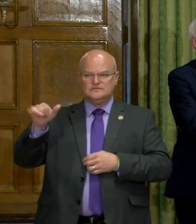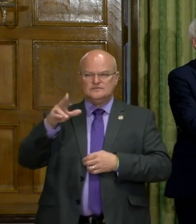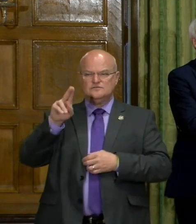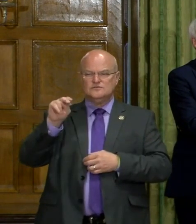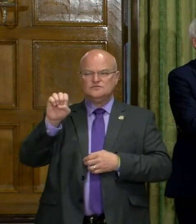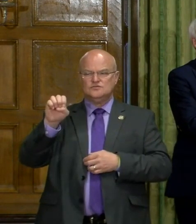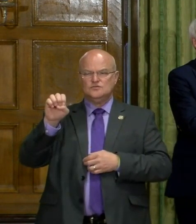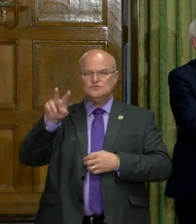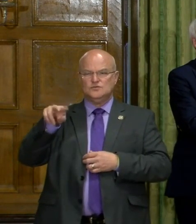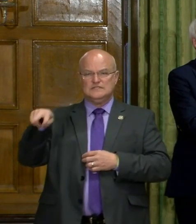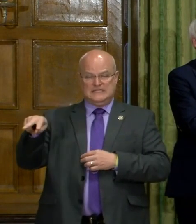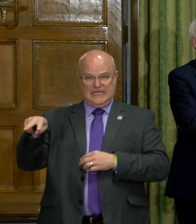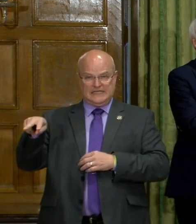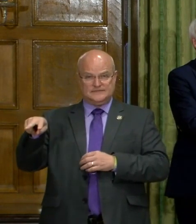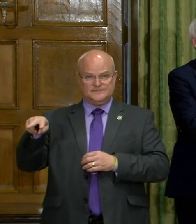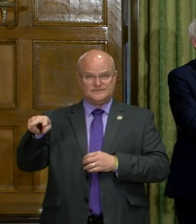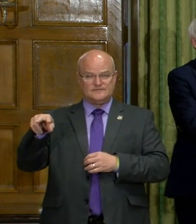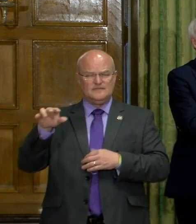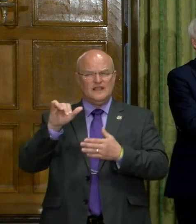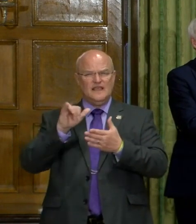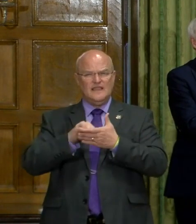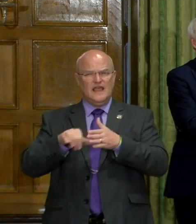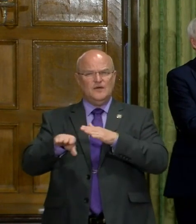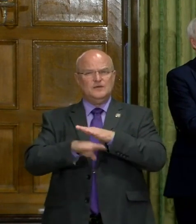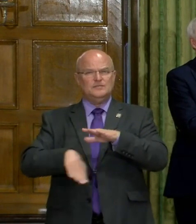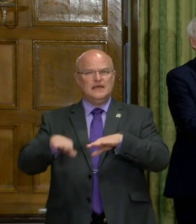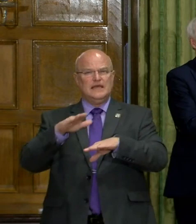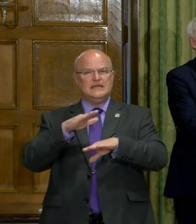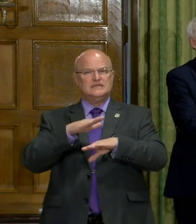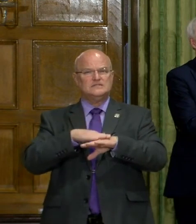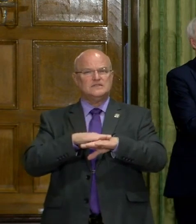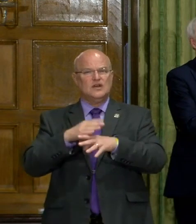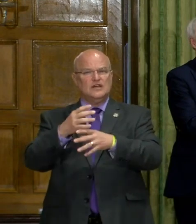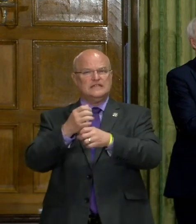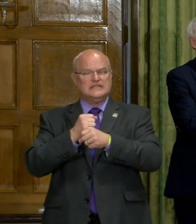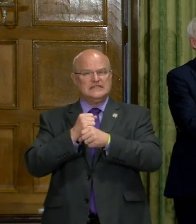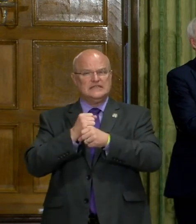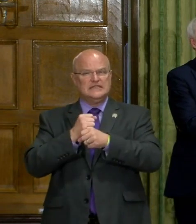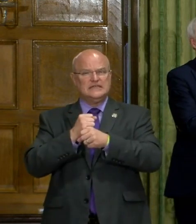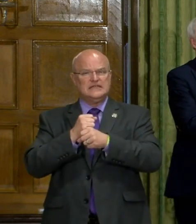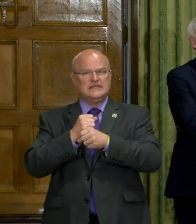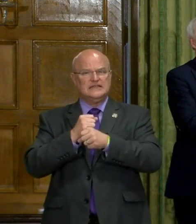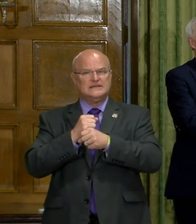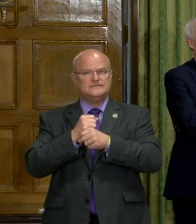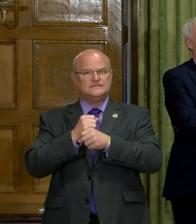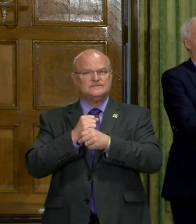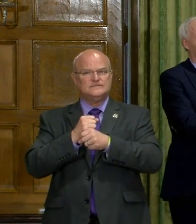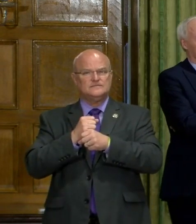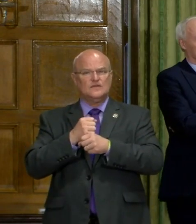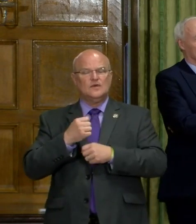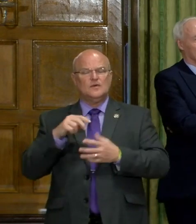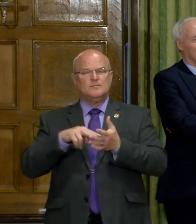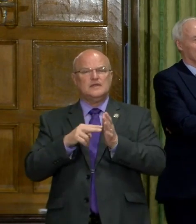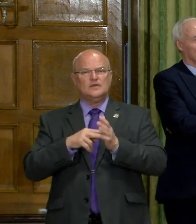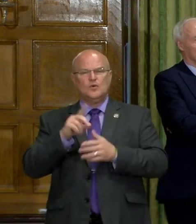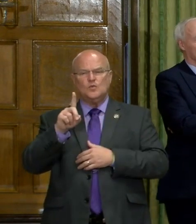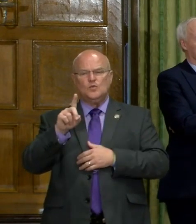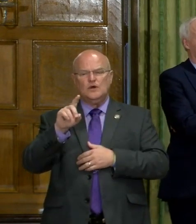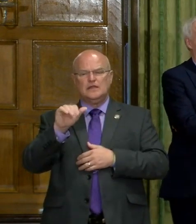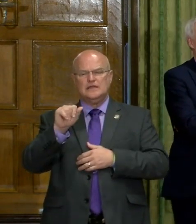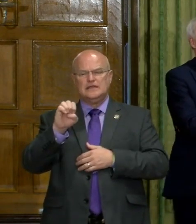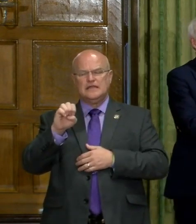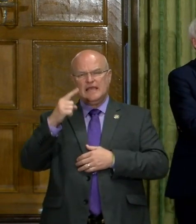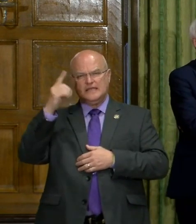June 22nd, um, that was based on, uh, getting down to one case per million,